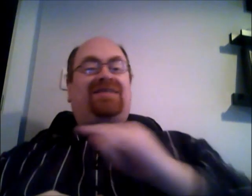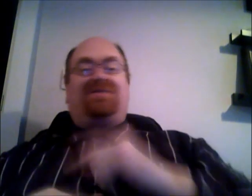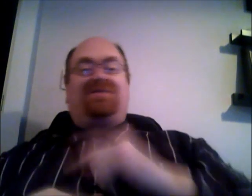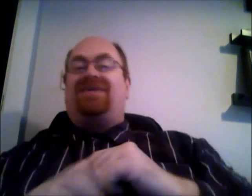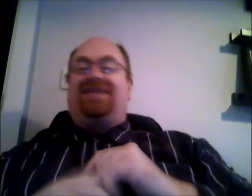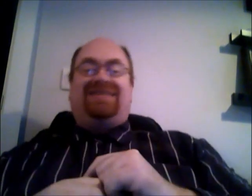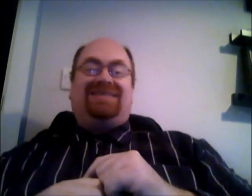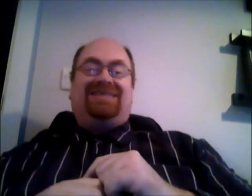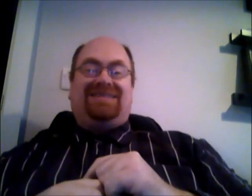water